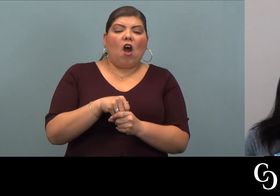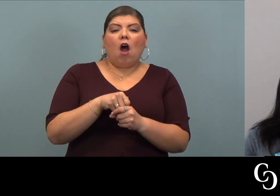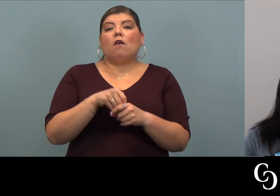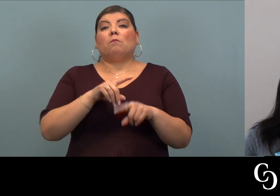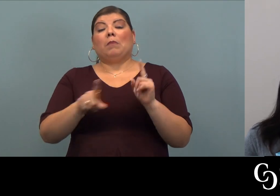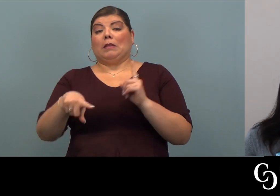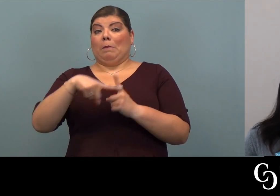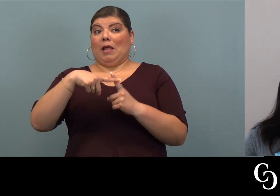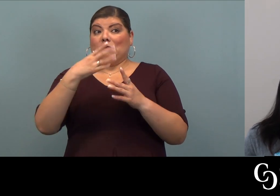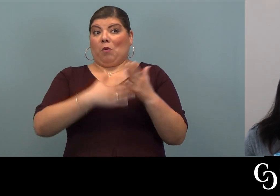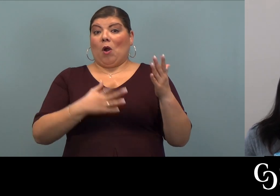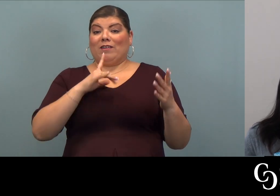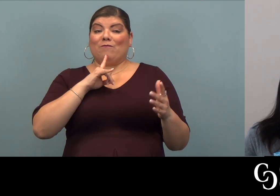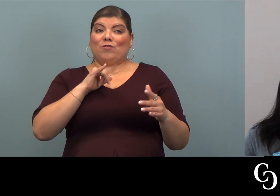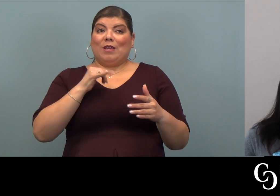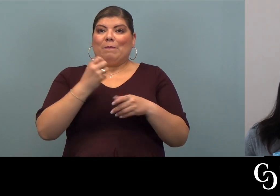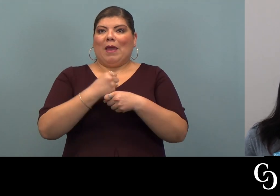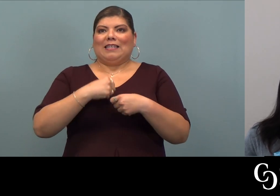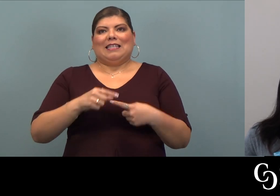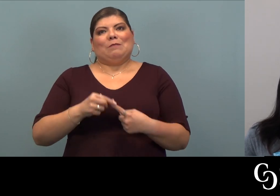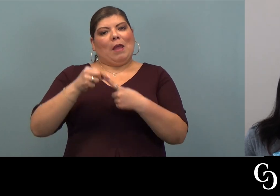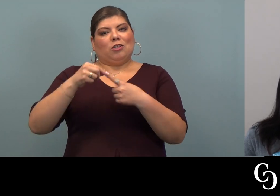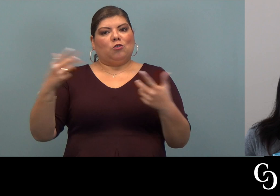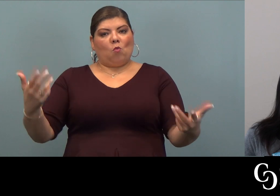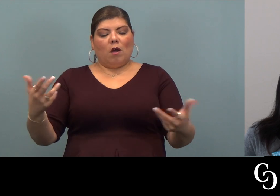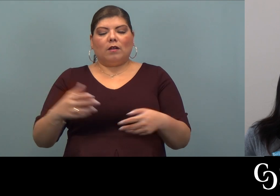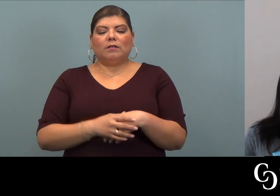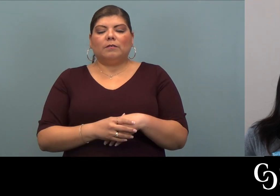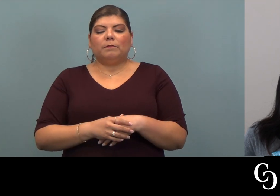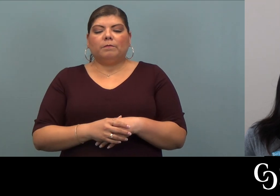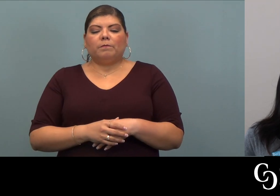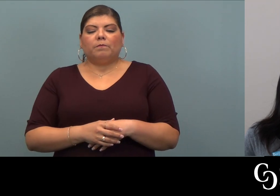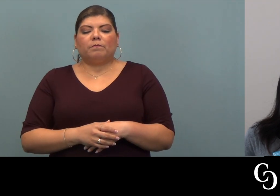involved. But the Plus piece is what really makes it sort of special.